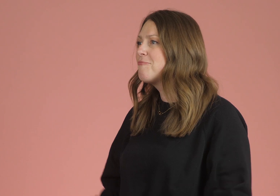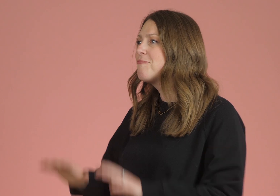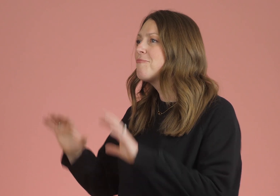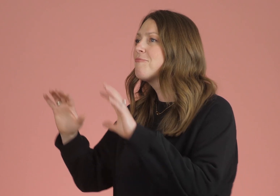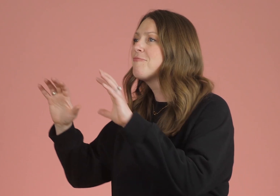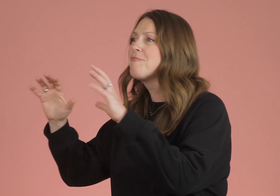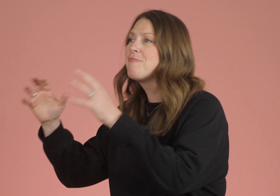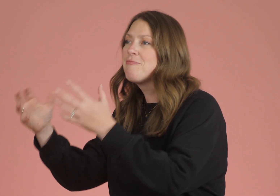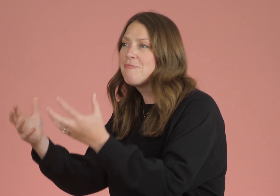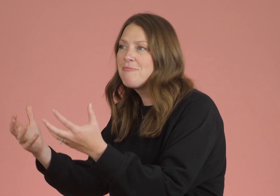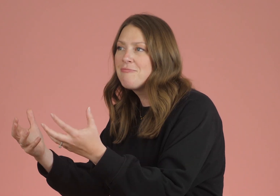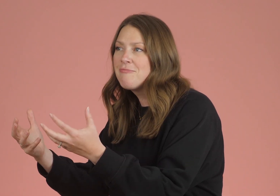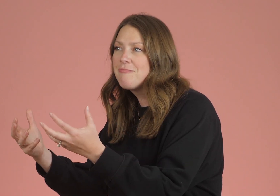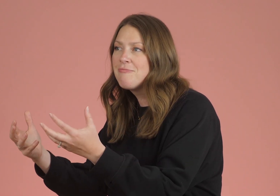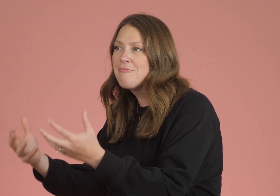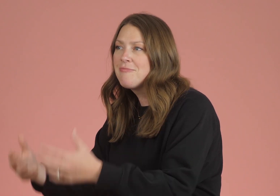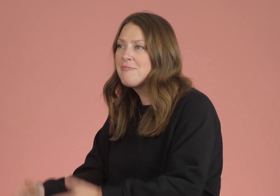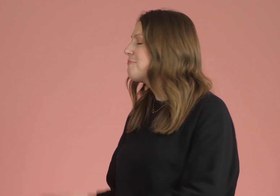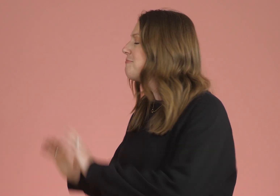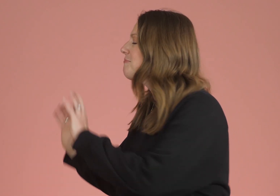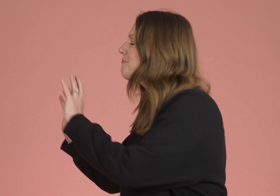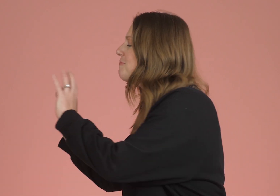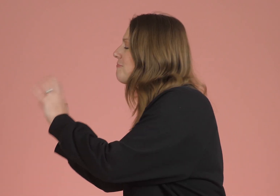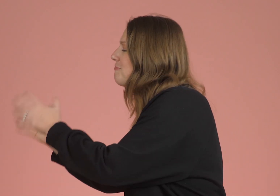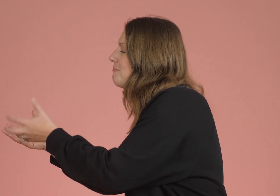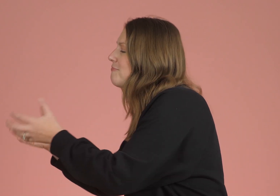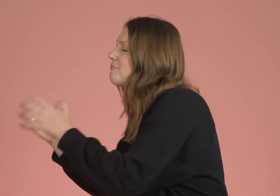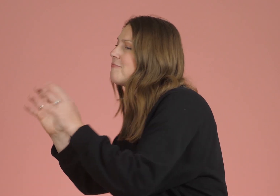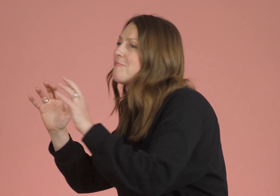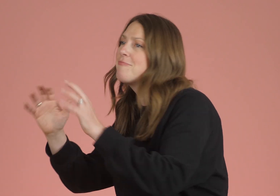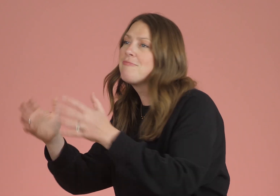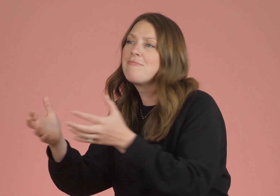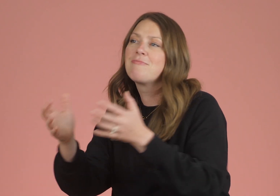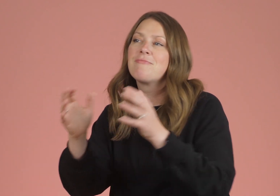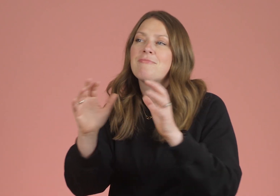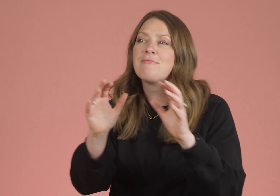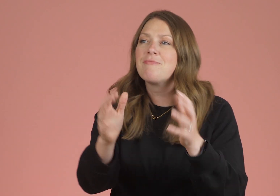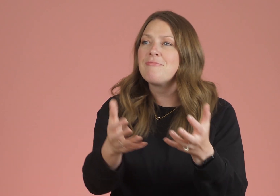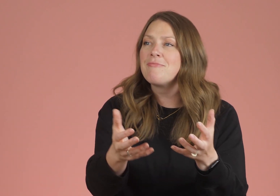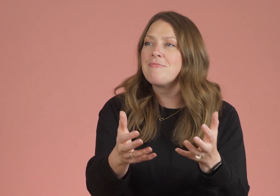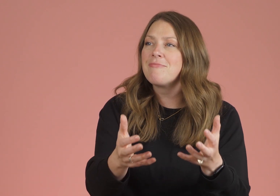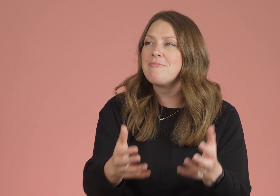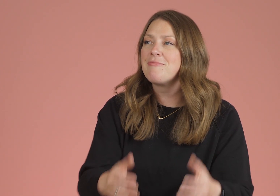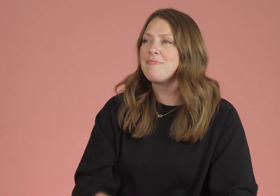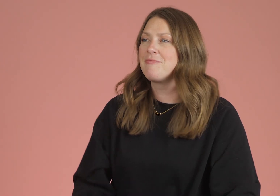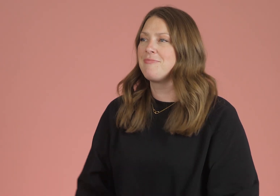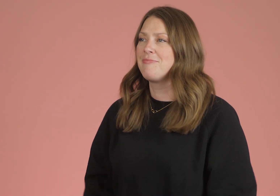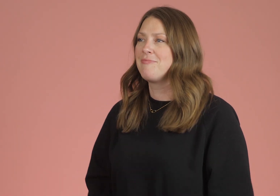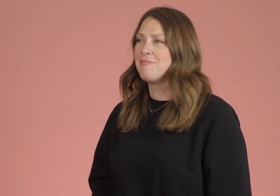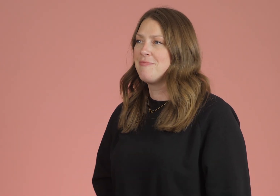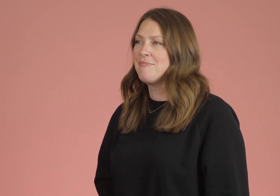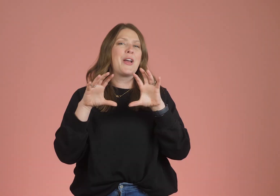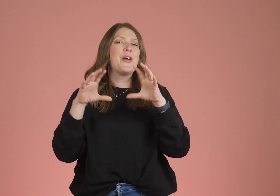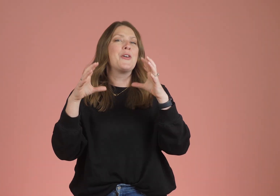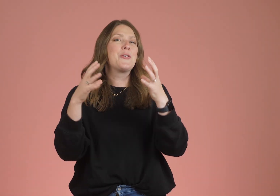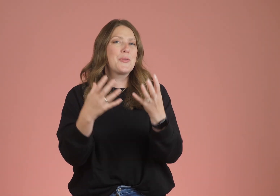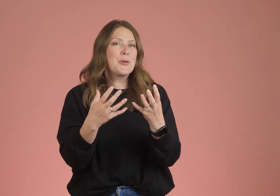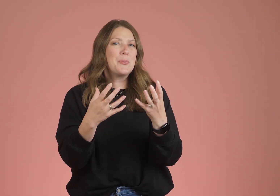This is an individual group and this is many different groups or groupings. Group,